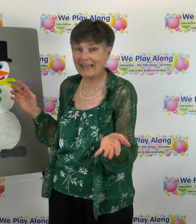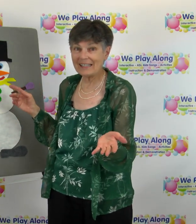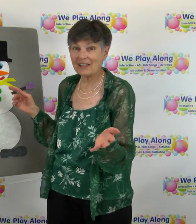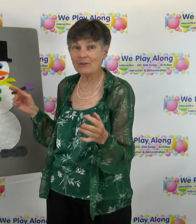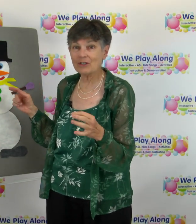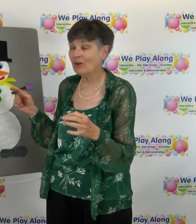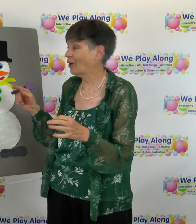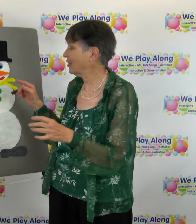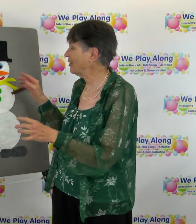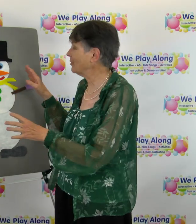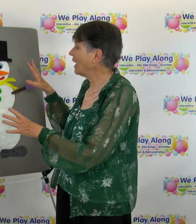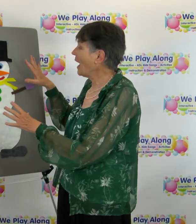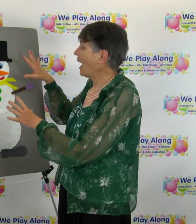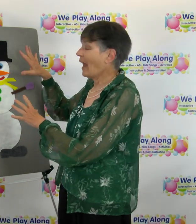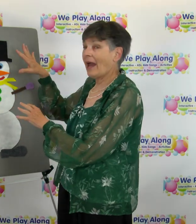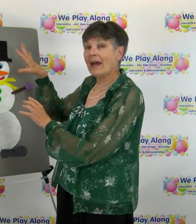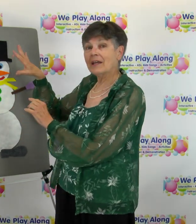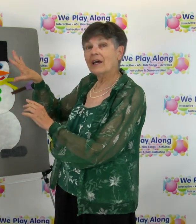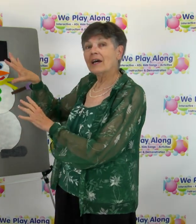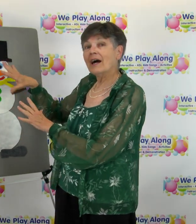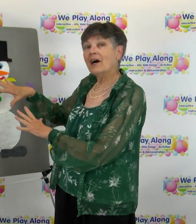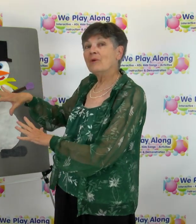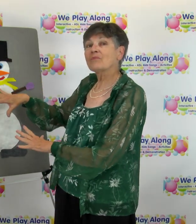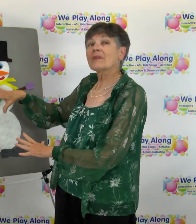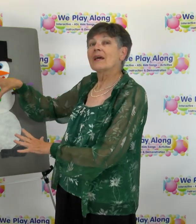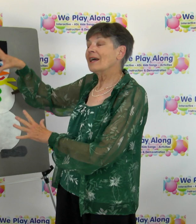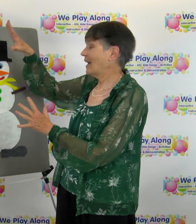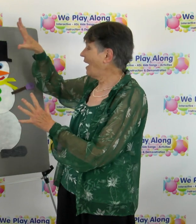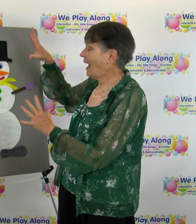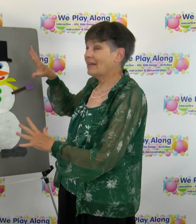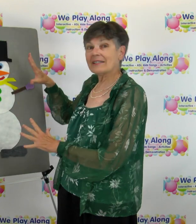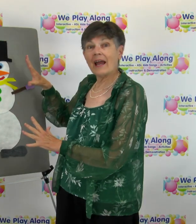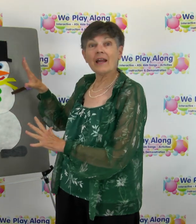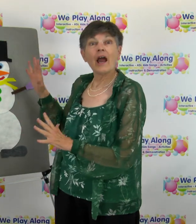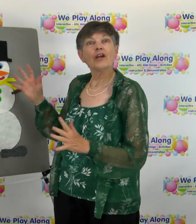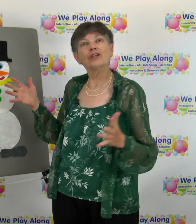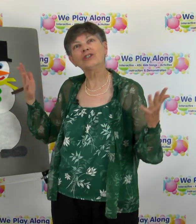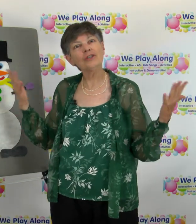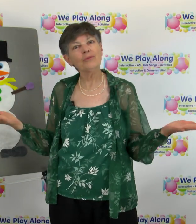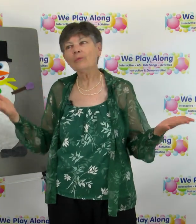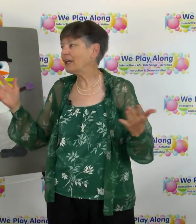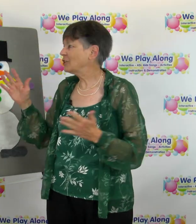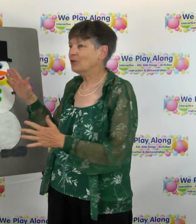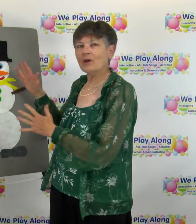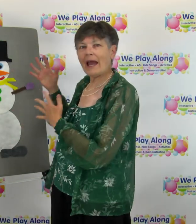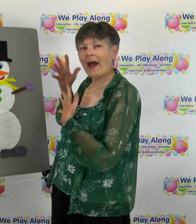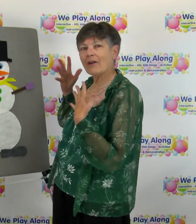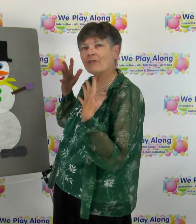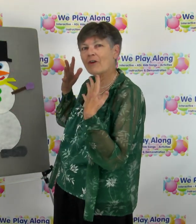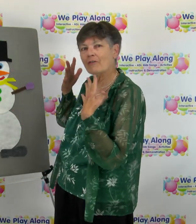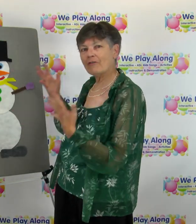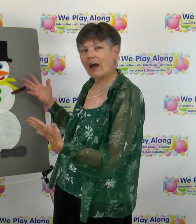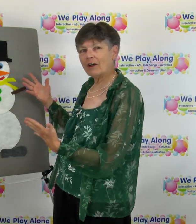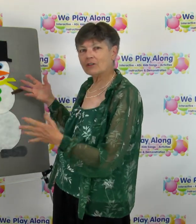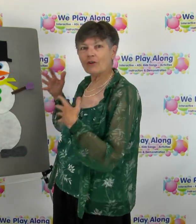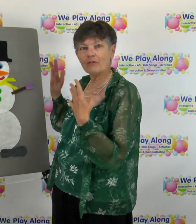kids it was so darn cute and I decided shoot we could do it out of felt or